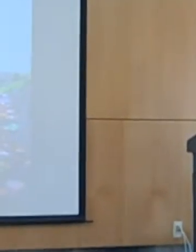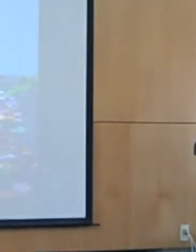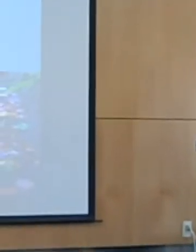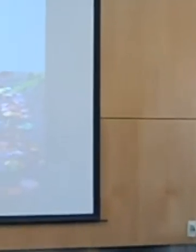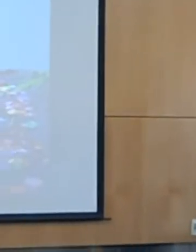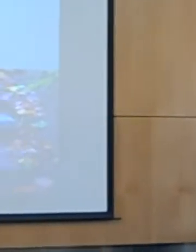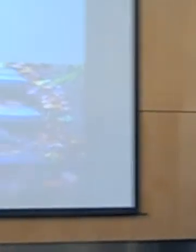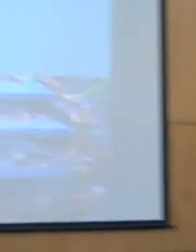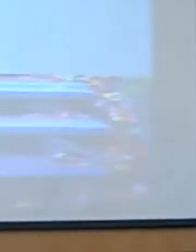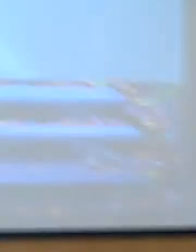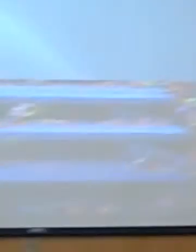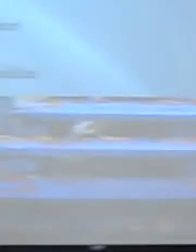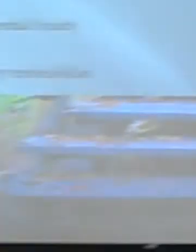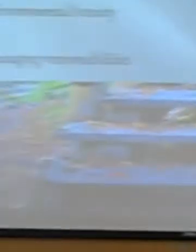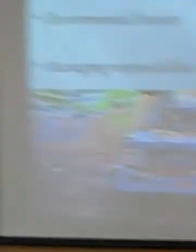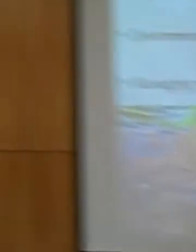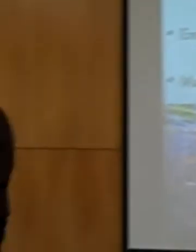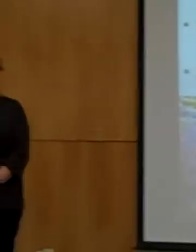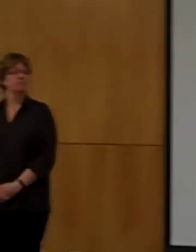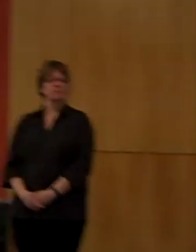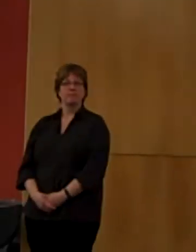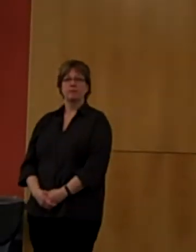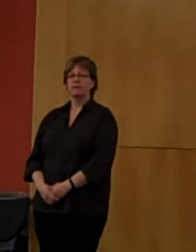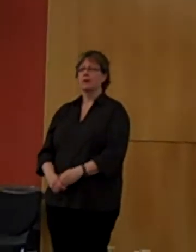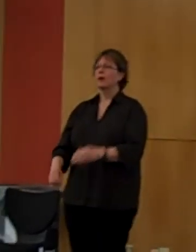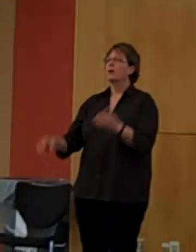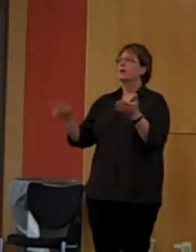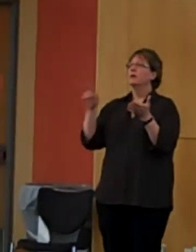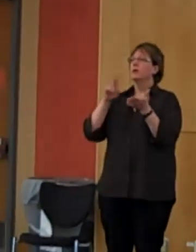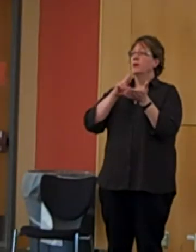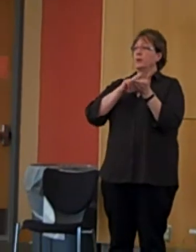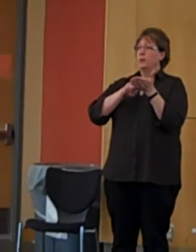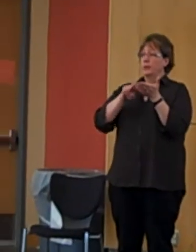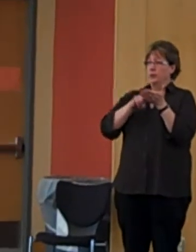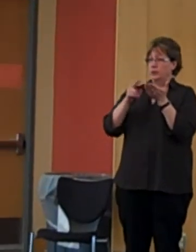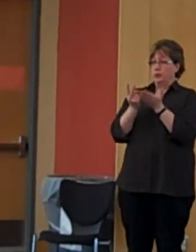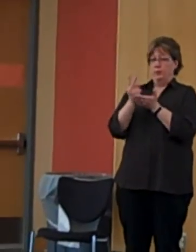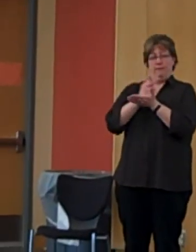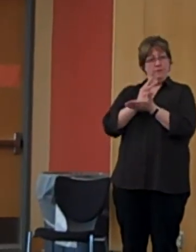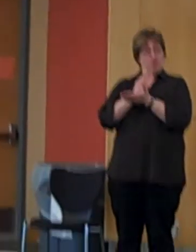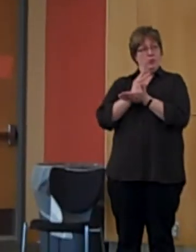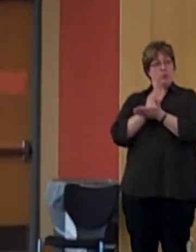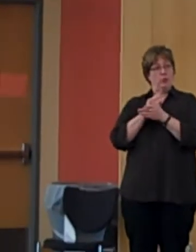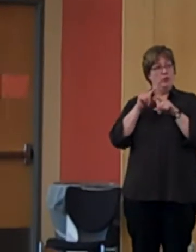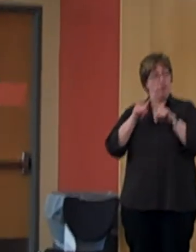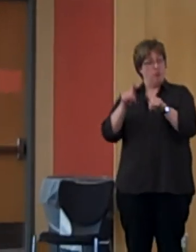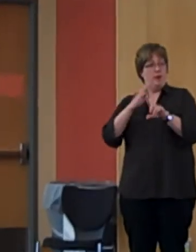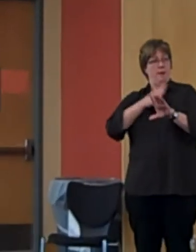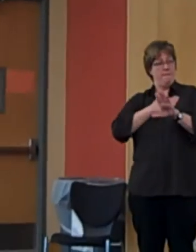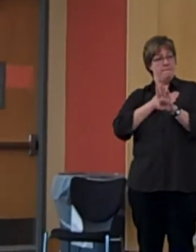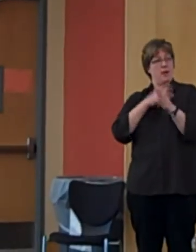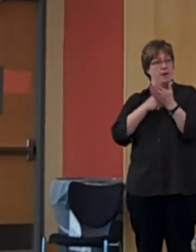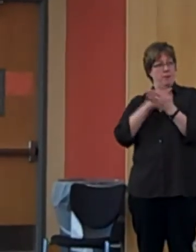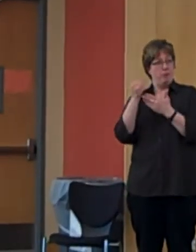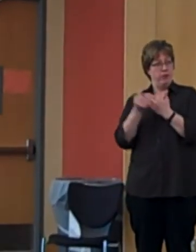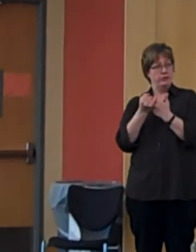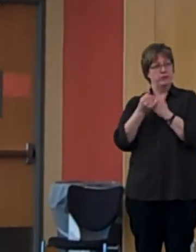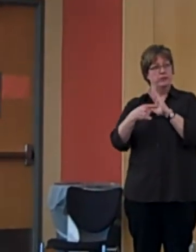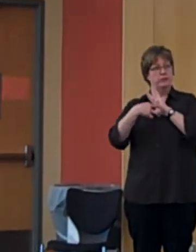In fact, studies such as those reviewed in this project have successfully demonstrated the